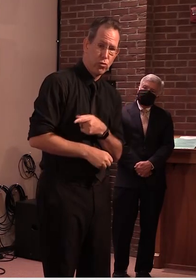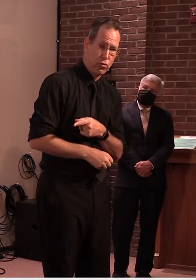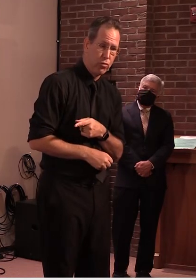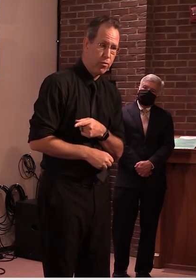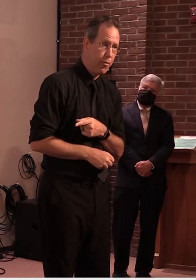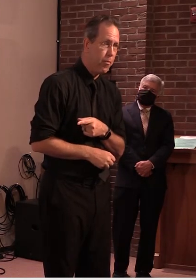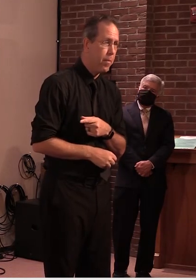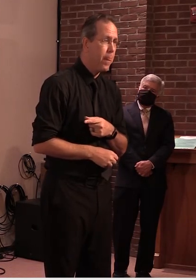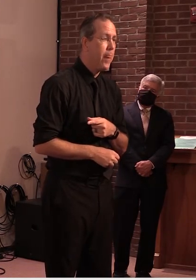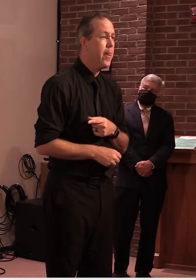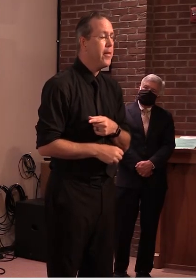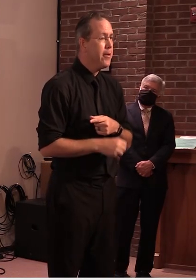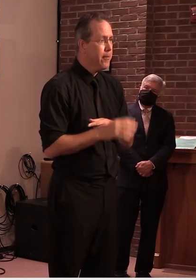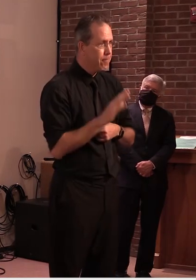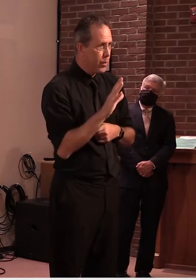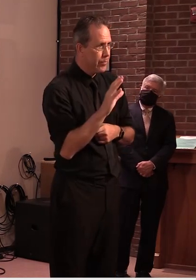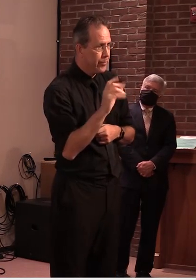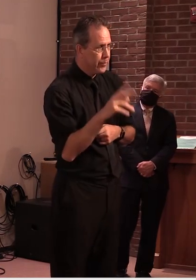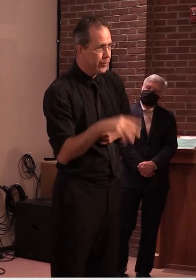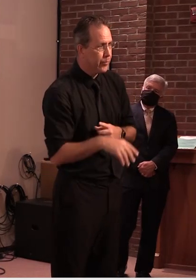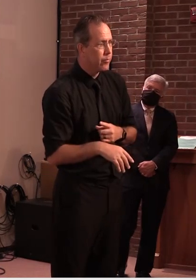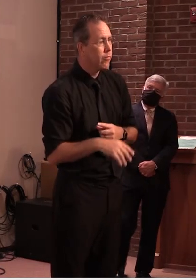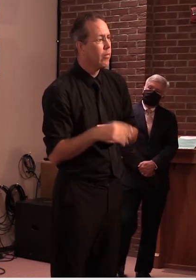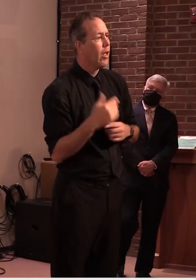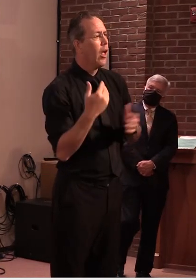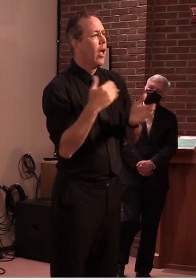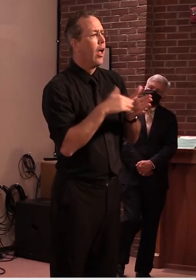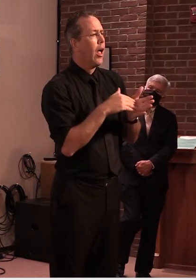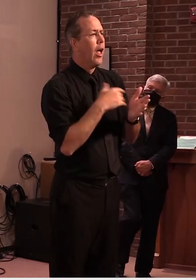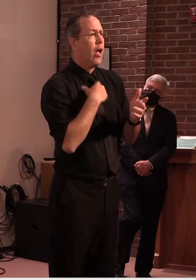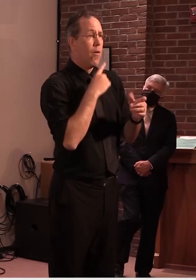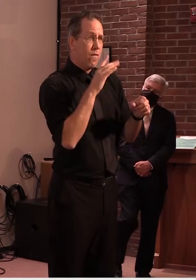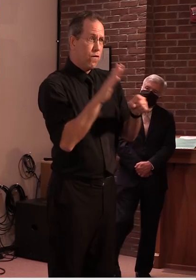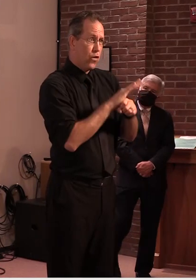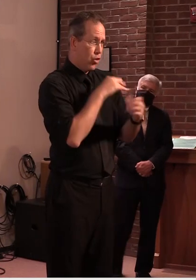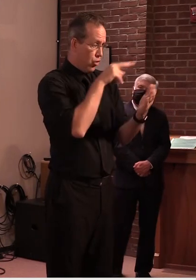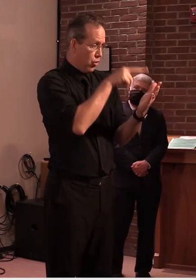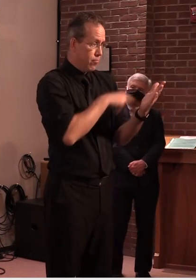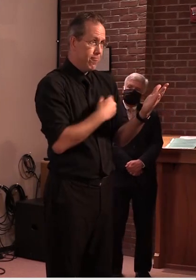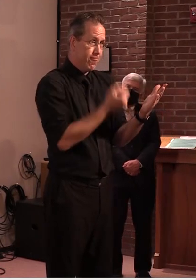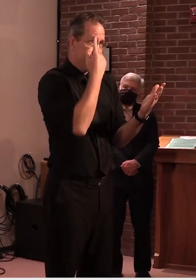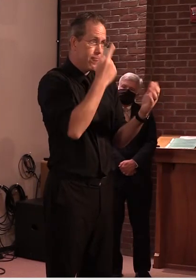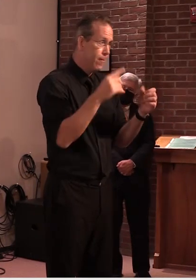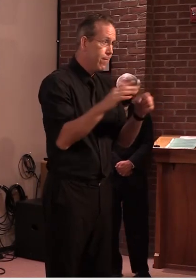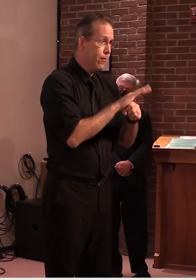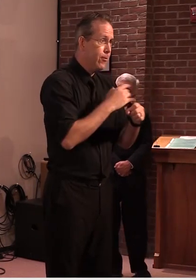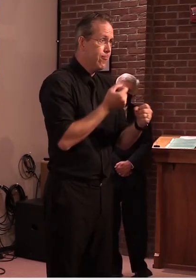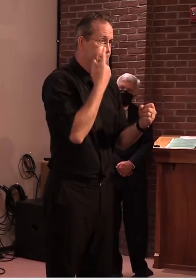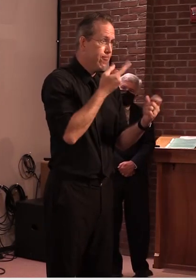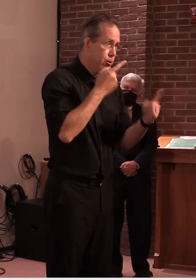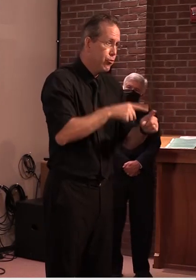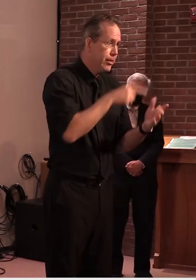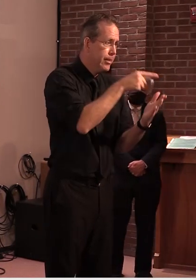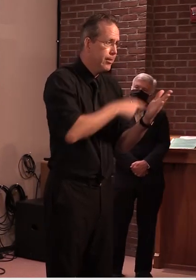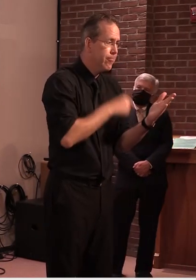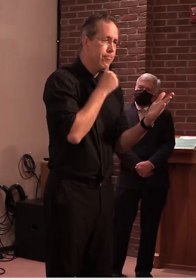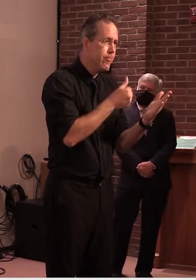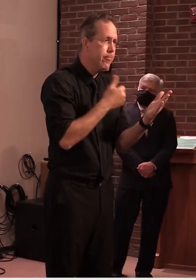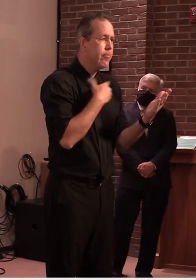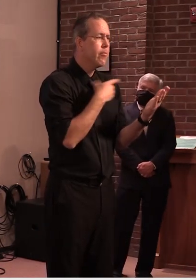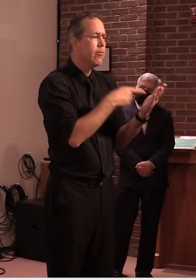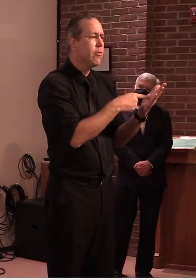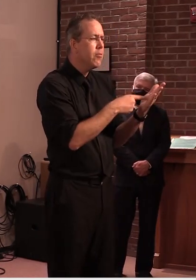have some uh areas of disagreement and uh we believe that there's some solutions that could be put into place uh to